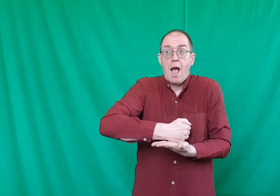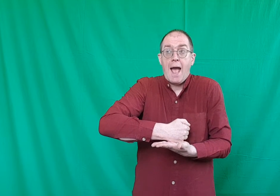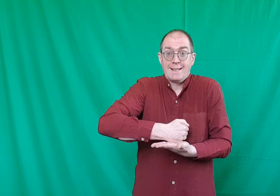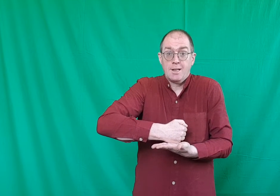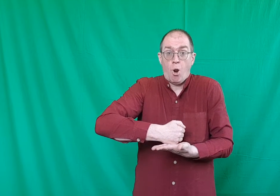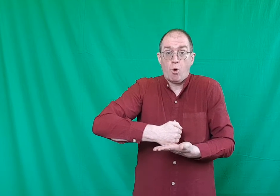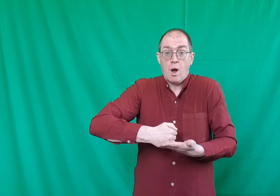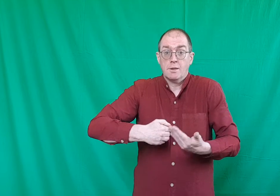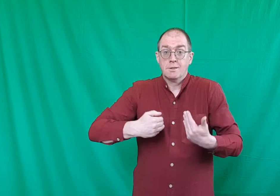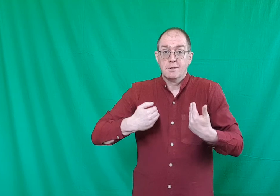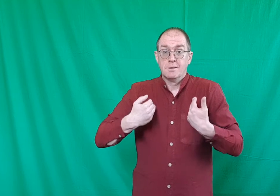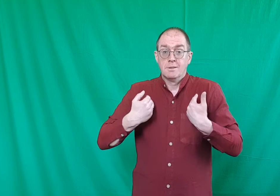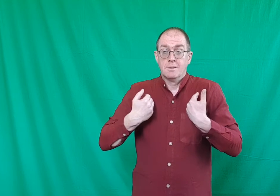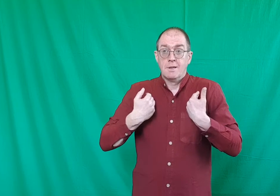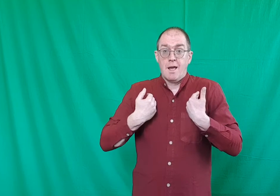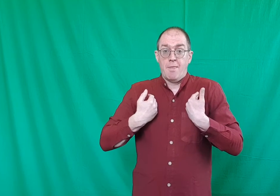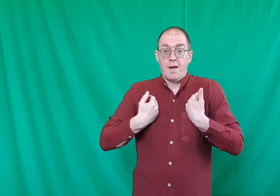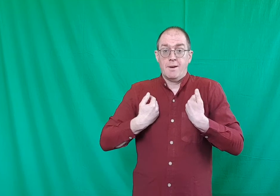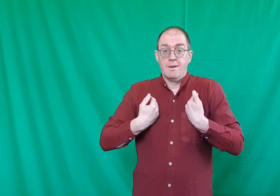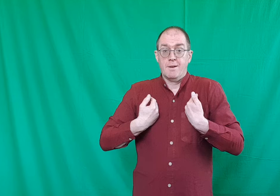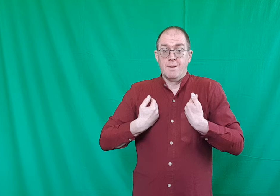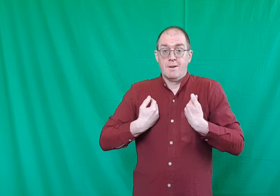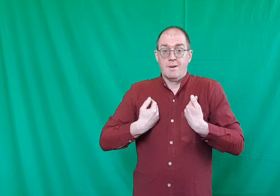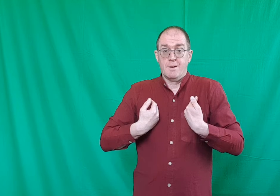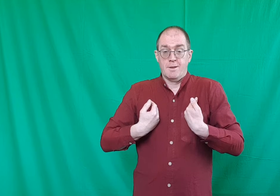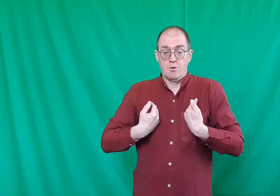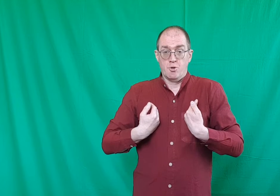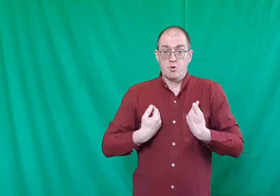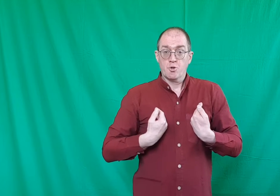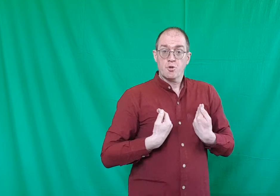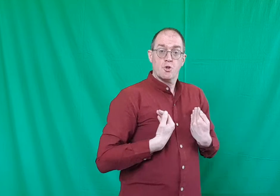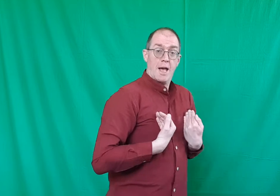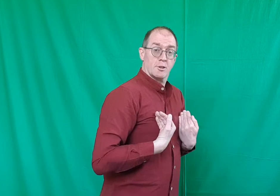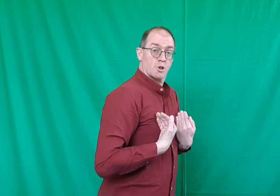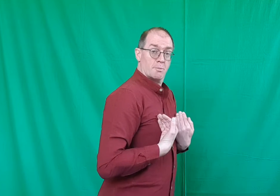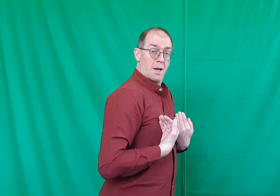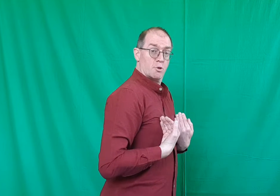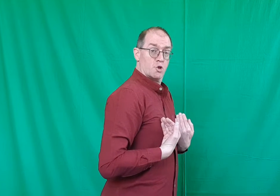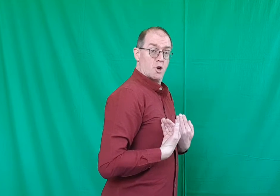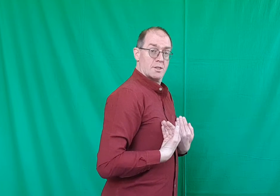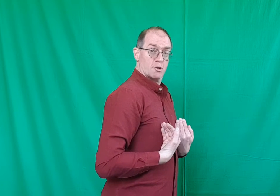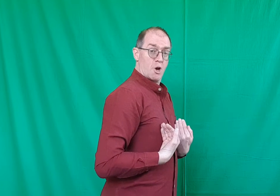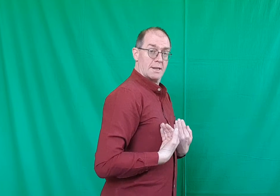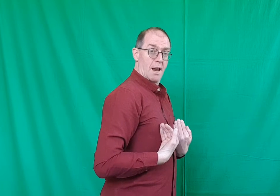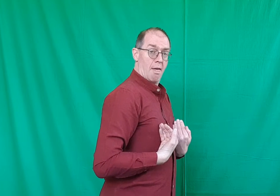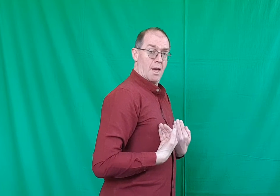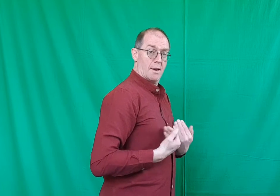Anti-clockwise. And then come down. Trips, trips like that.